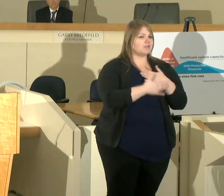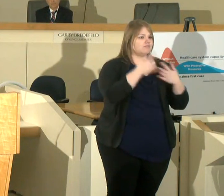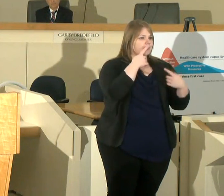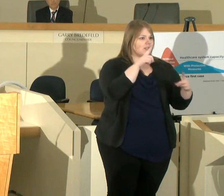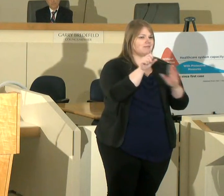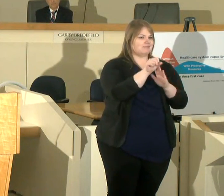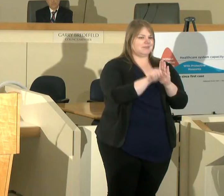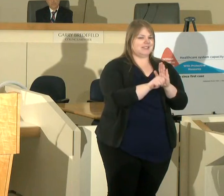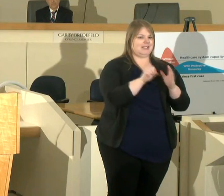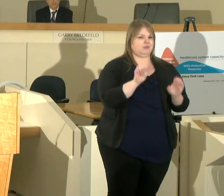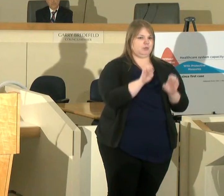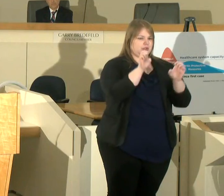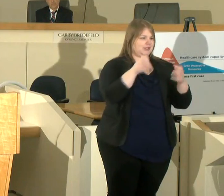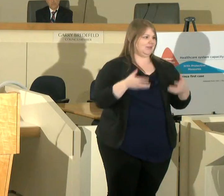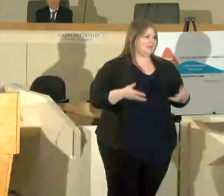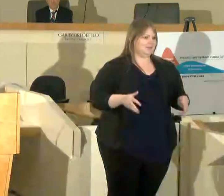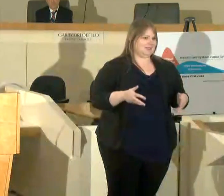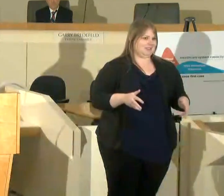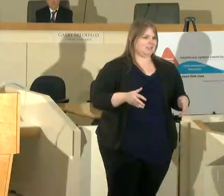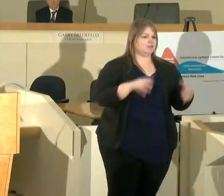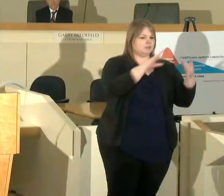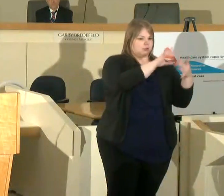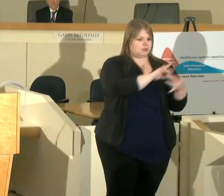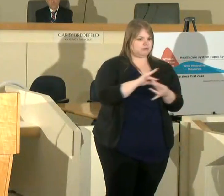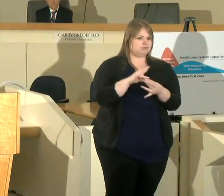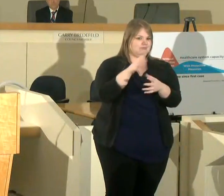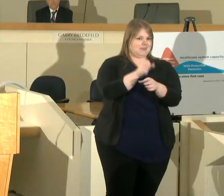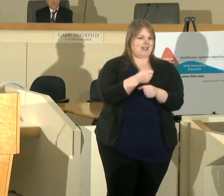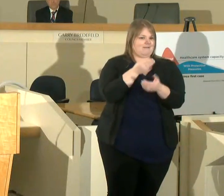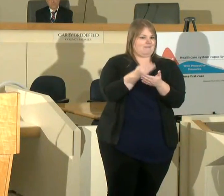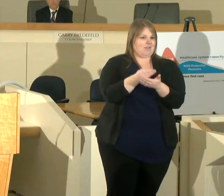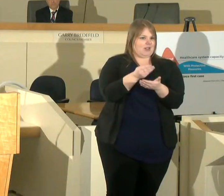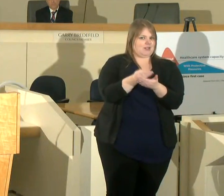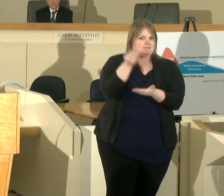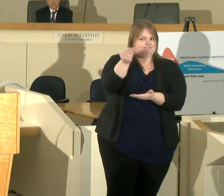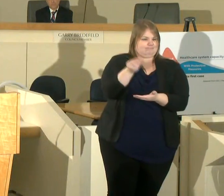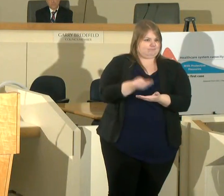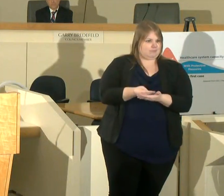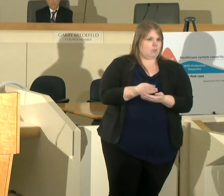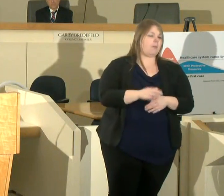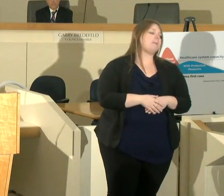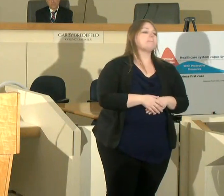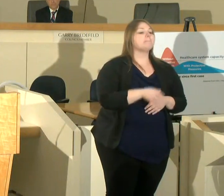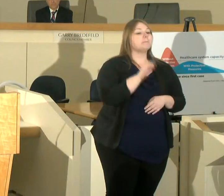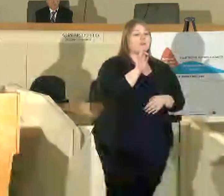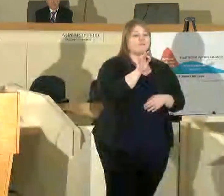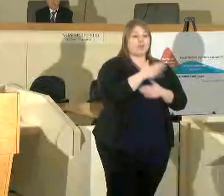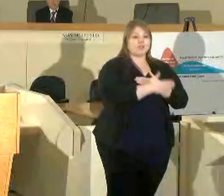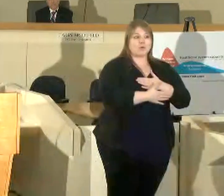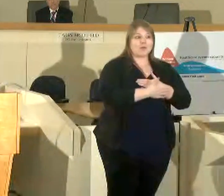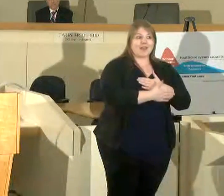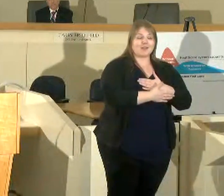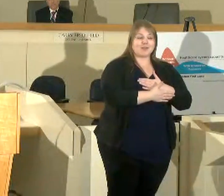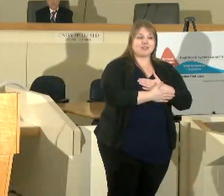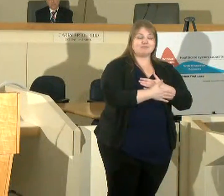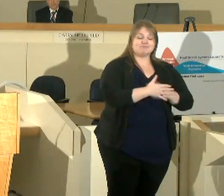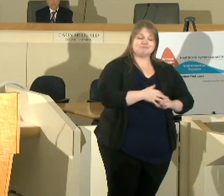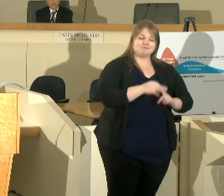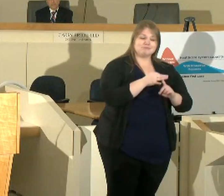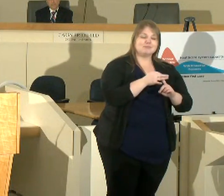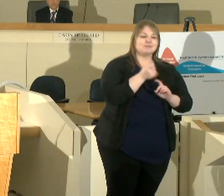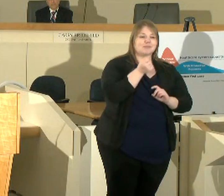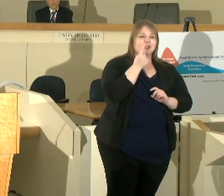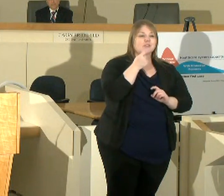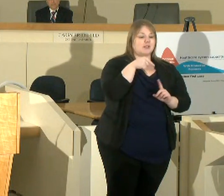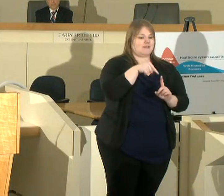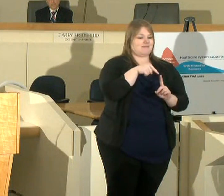state of emergency to be in line for these types of funds fresno county however only